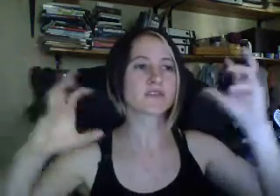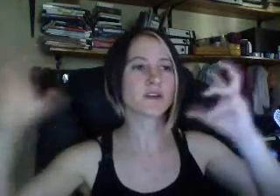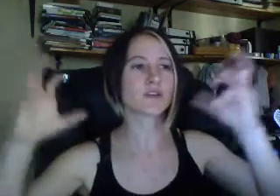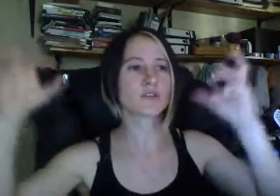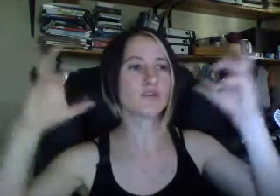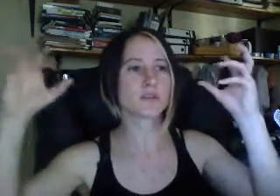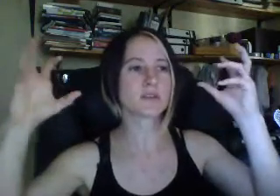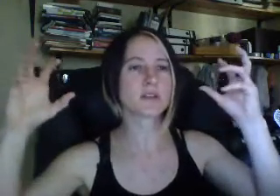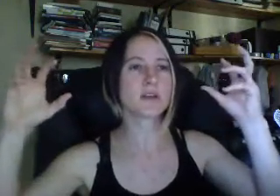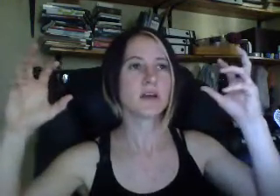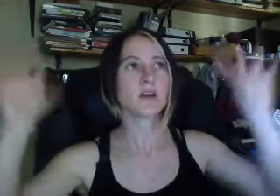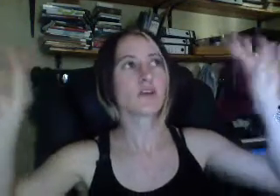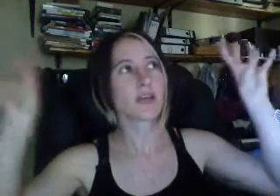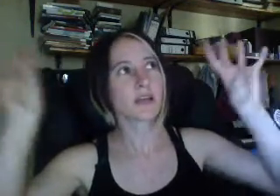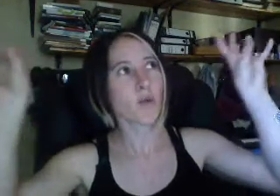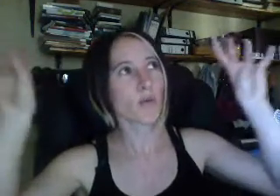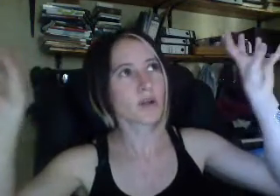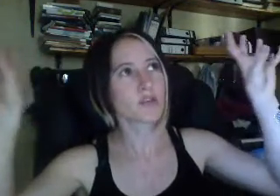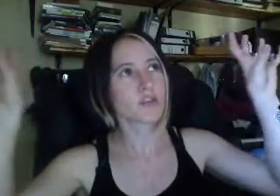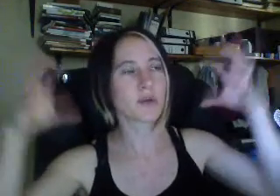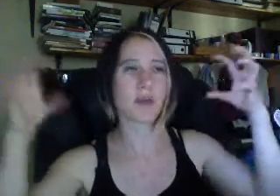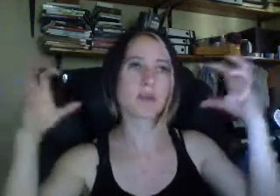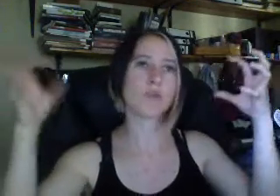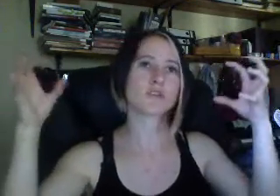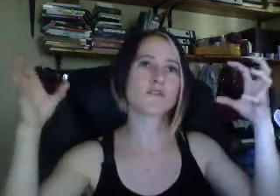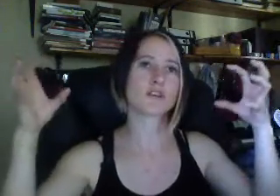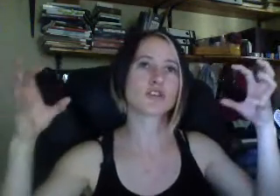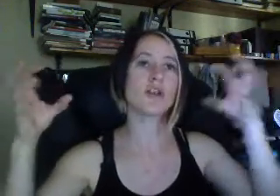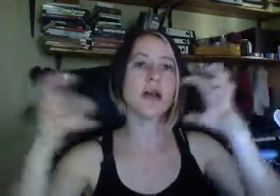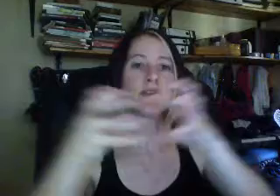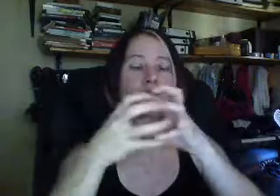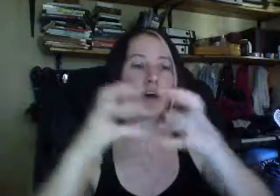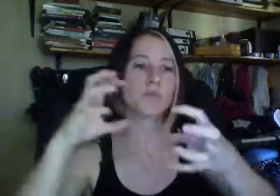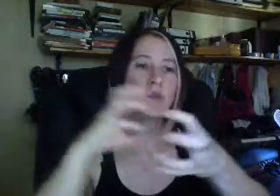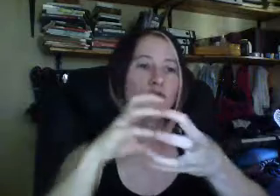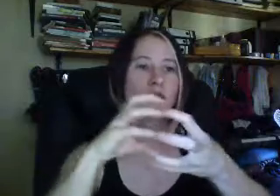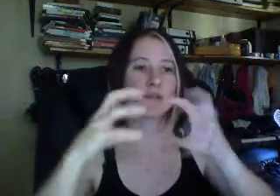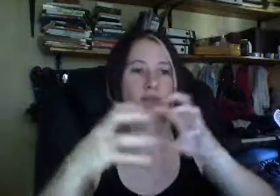dysfunctional humans looking at porn images, becoming more dysfunctional, and then they can't be together.